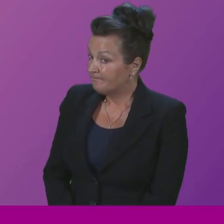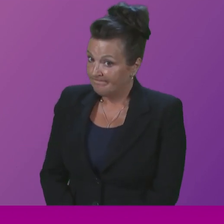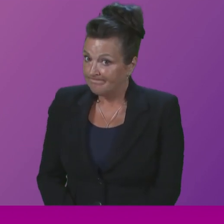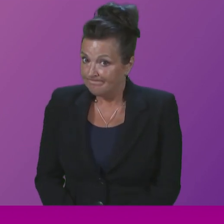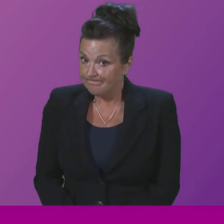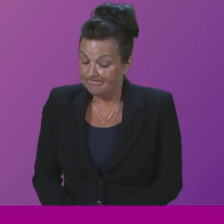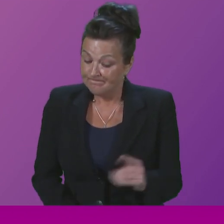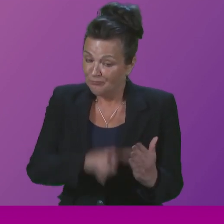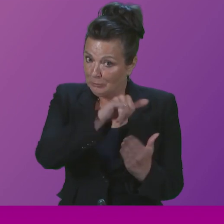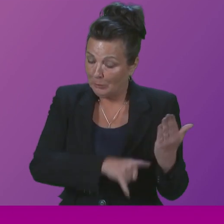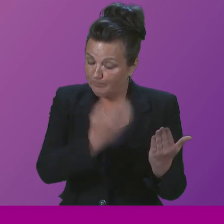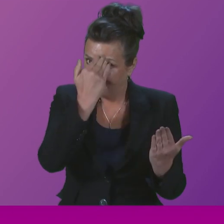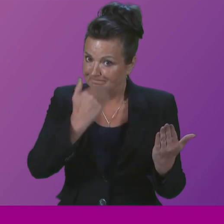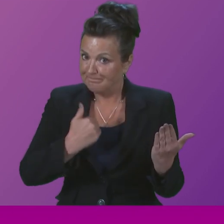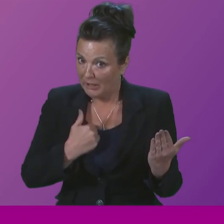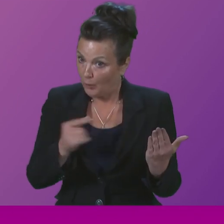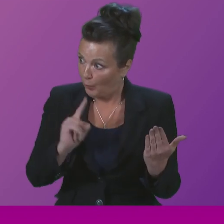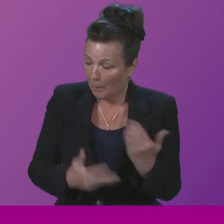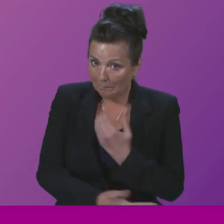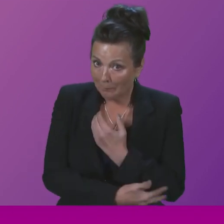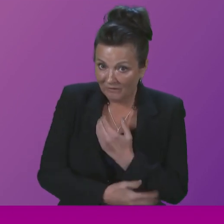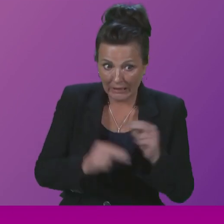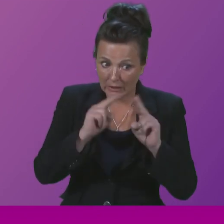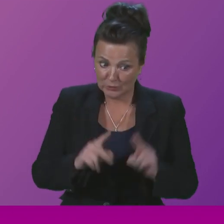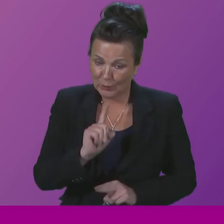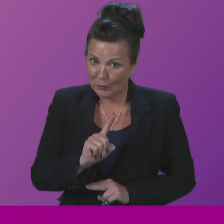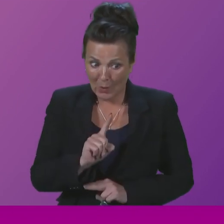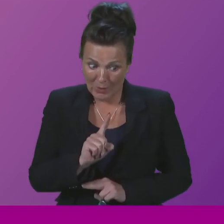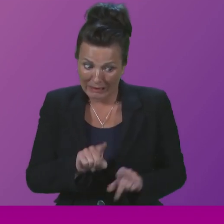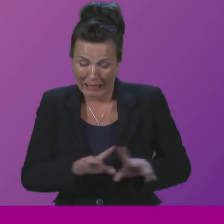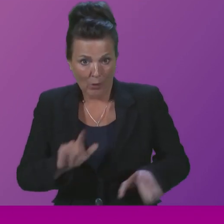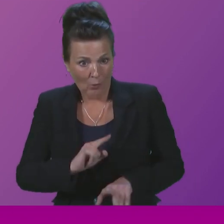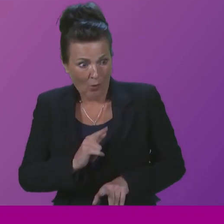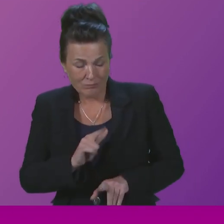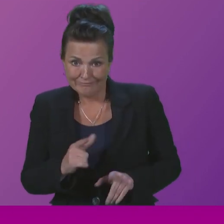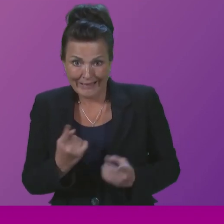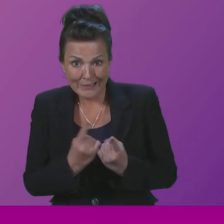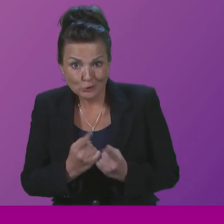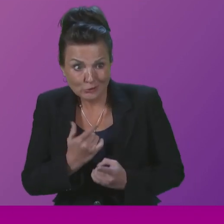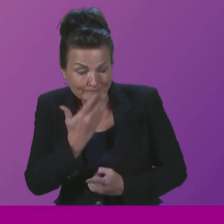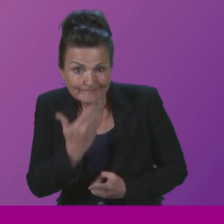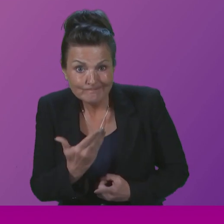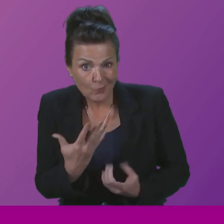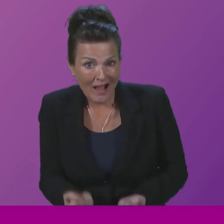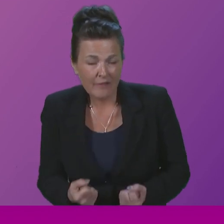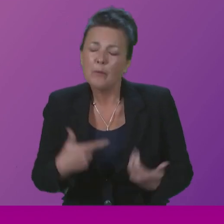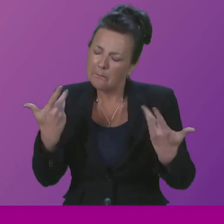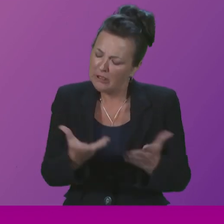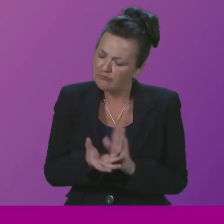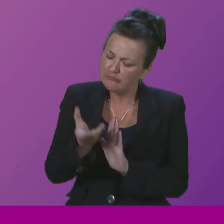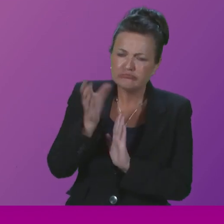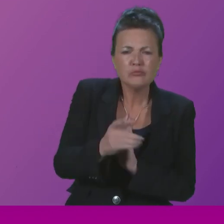-income households are facing and why this Government's actions to tackle poverty are so important. We have allocated almost £3 billion